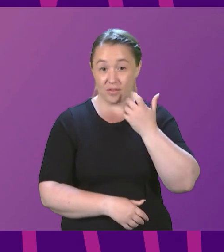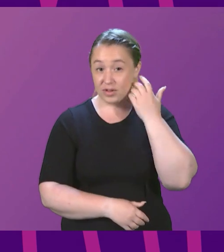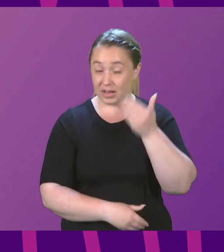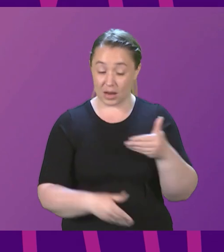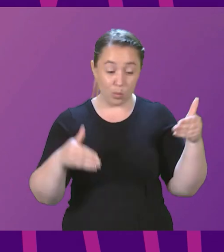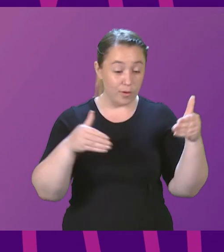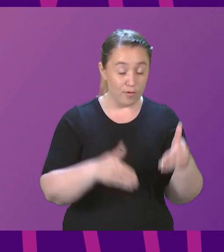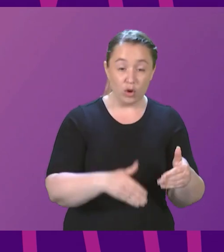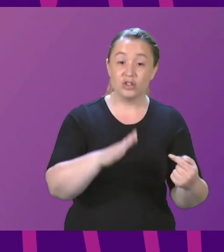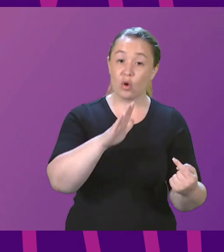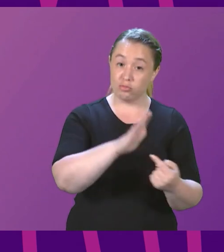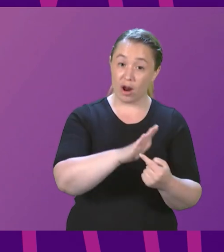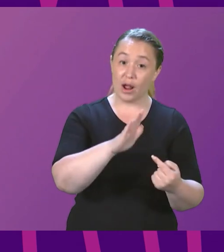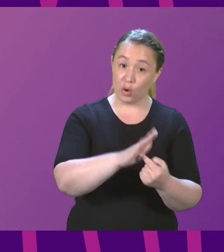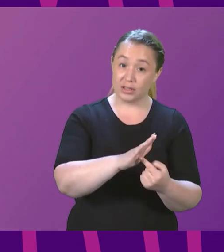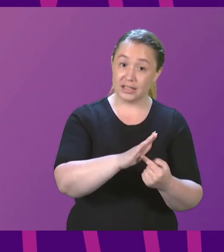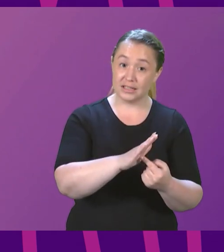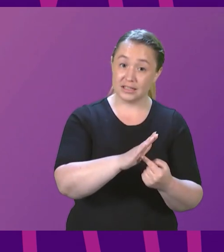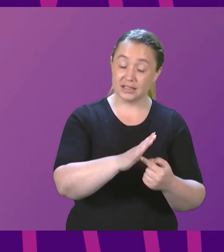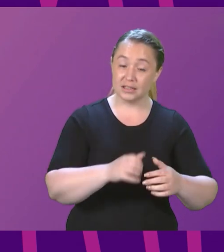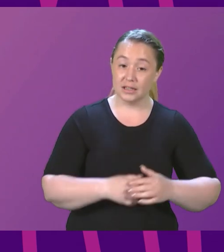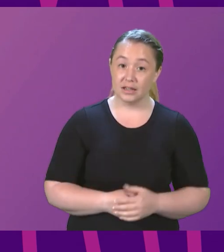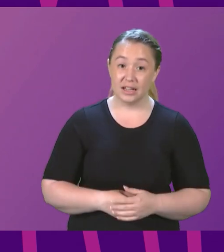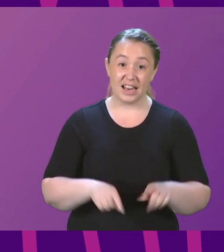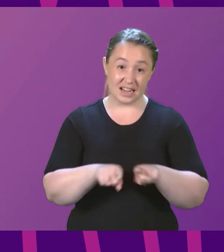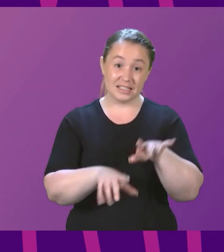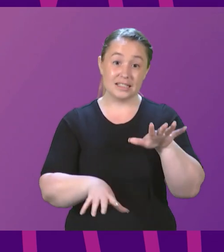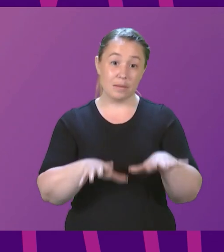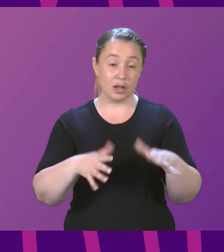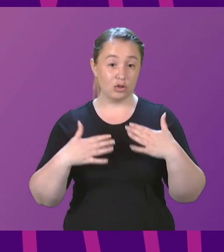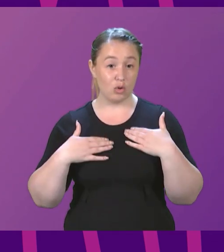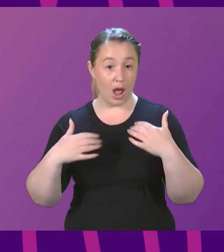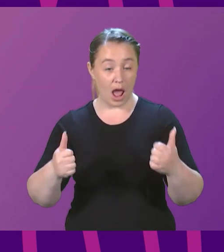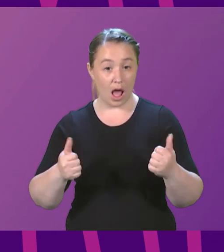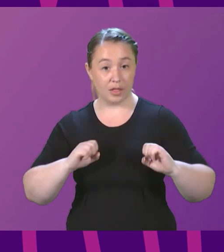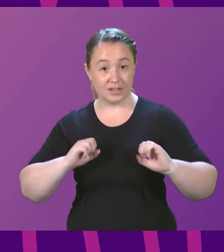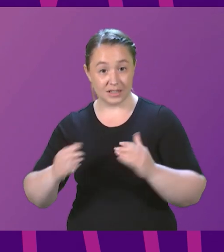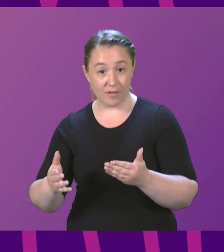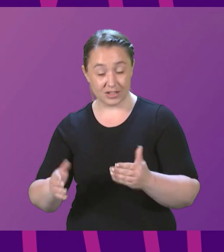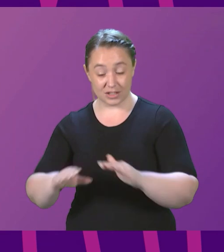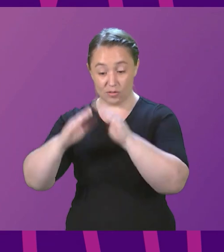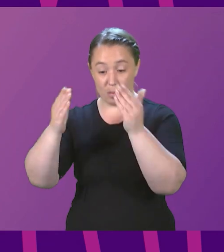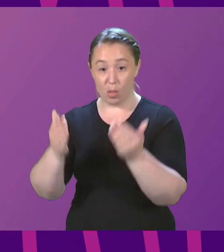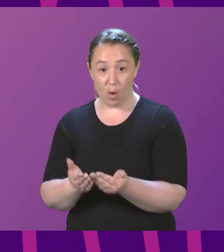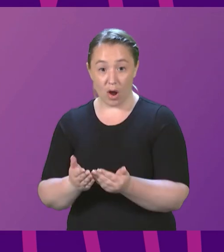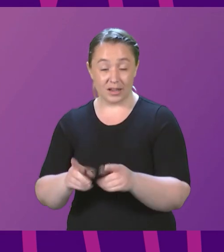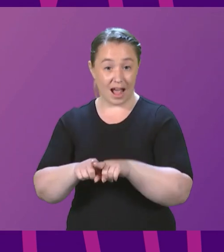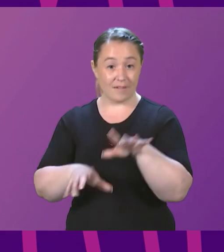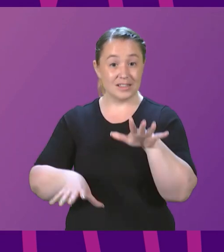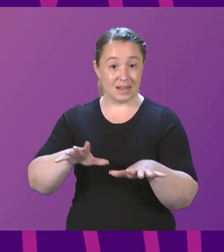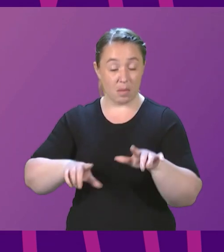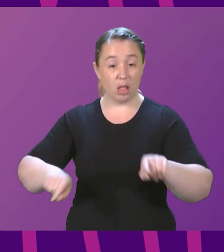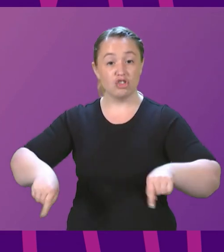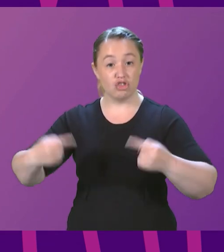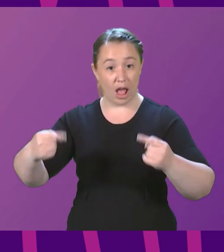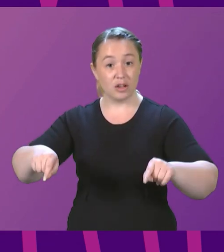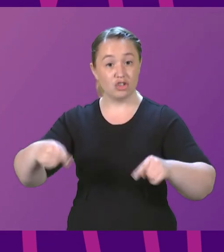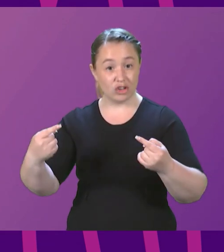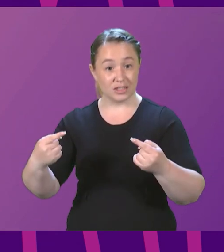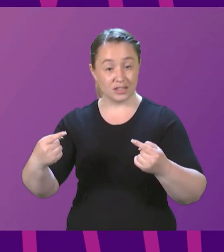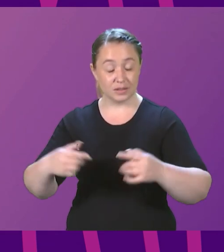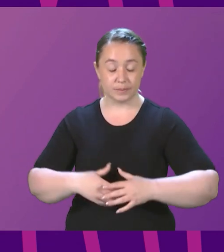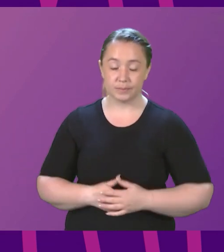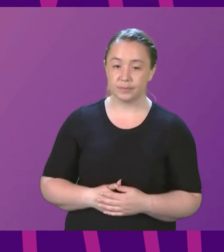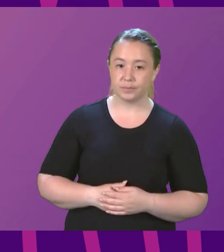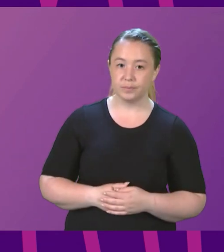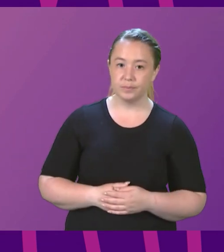on these priorities in common with governments elsewhere, health services and countries across the world are dealing with these challenges. But I come back to